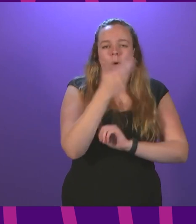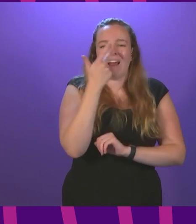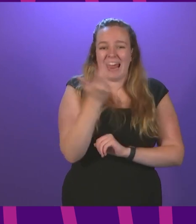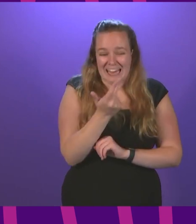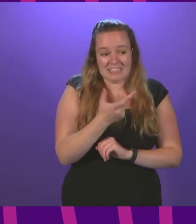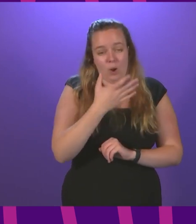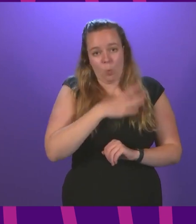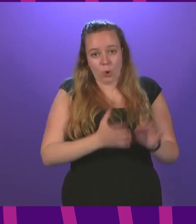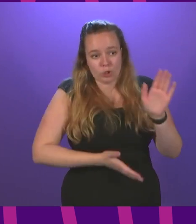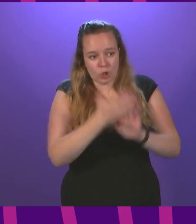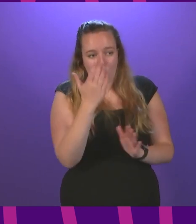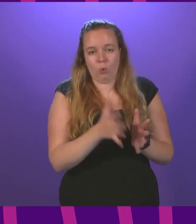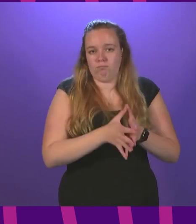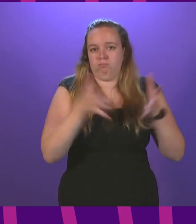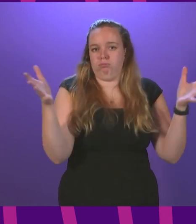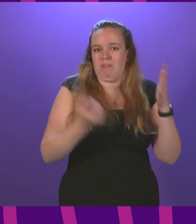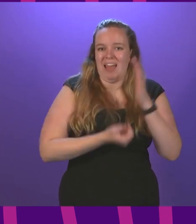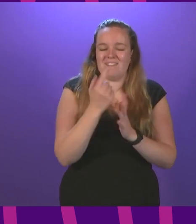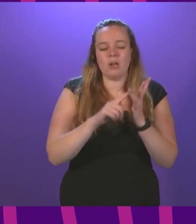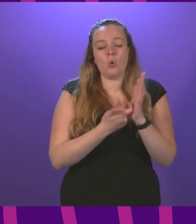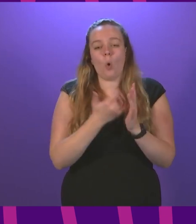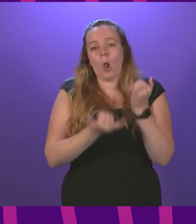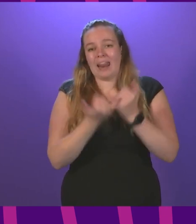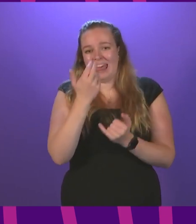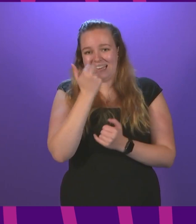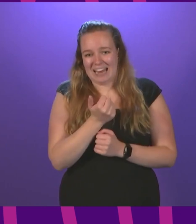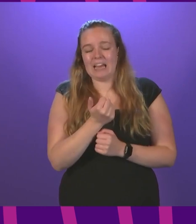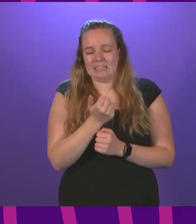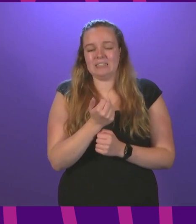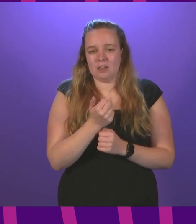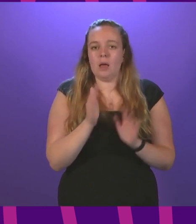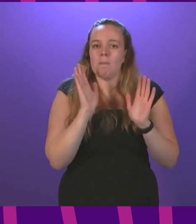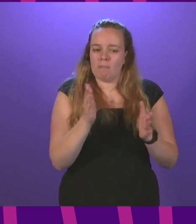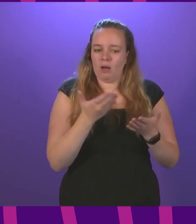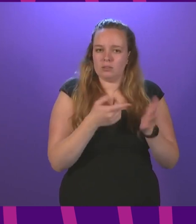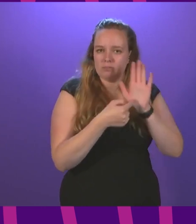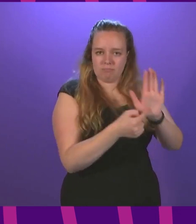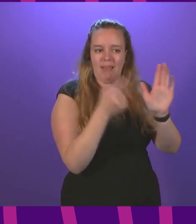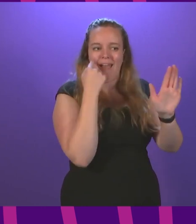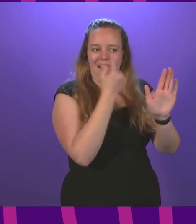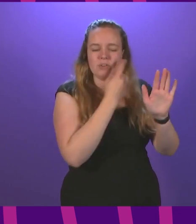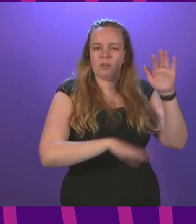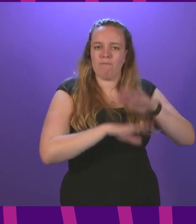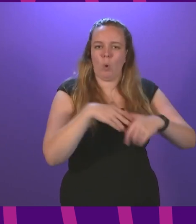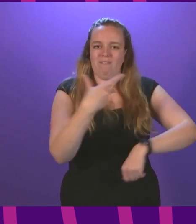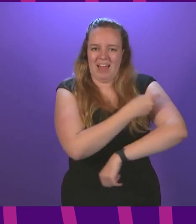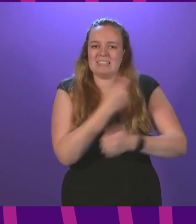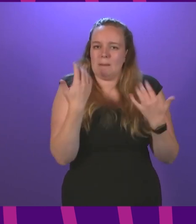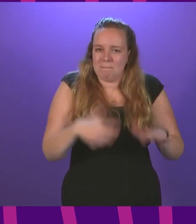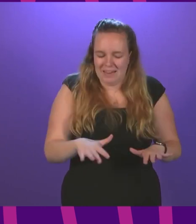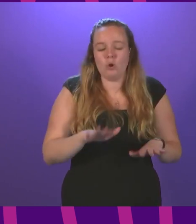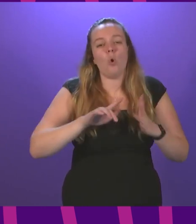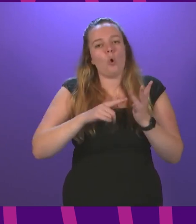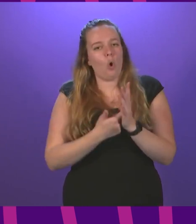who wants to go to a large event or to a late-night venue will be required to provide evidence that they are fully vaccinated or evidence that they are